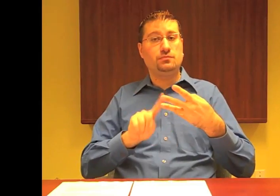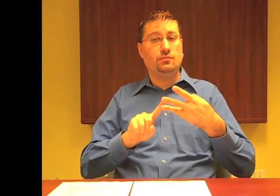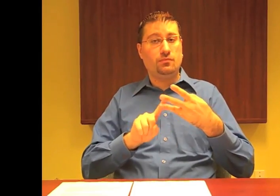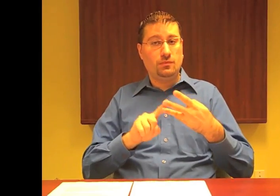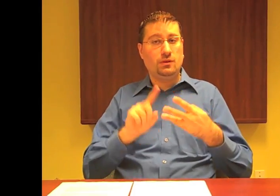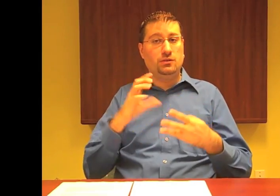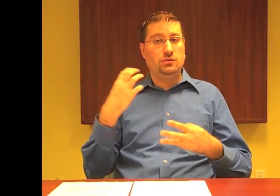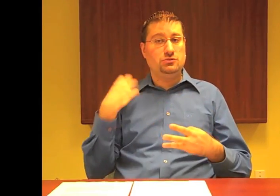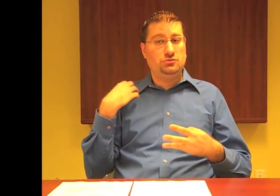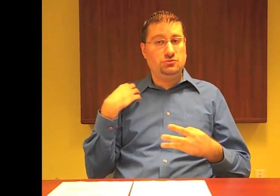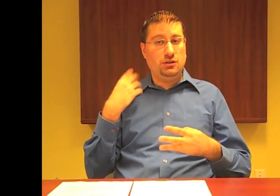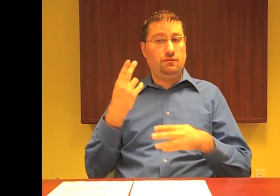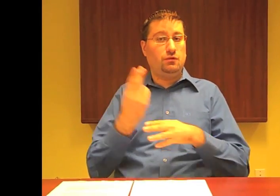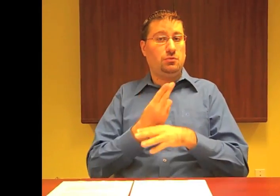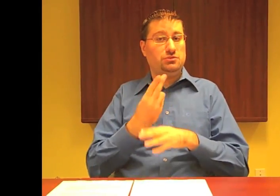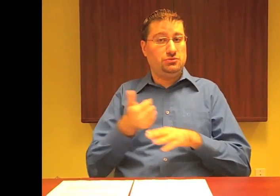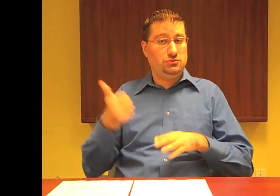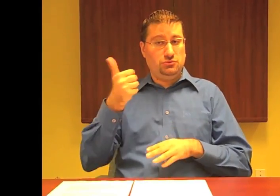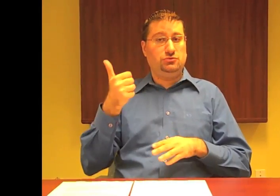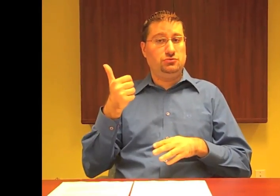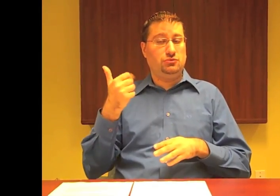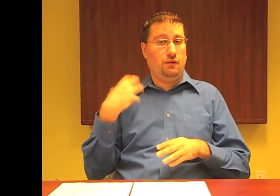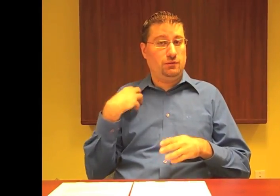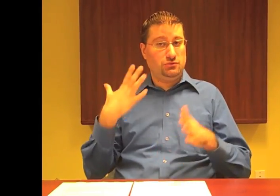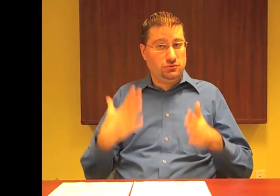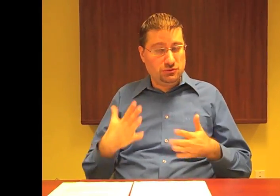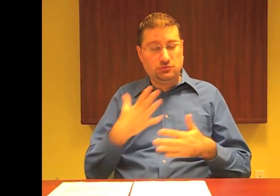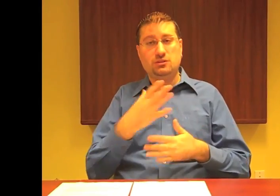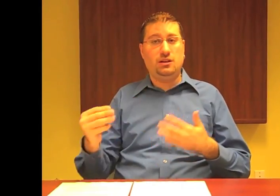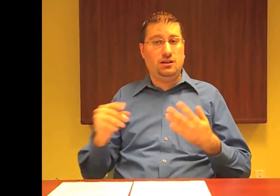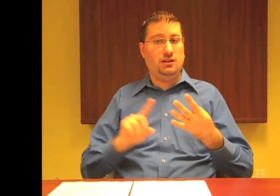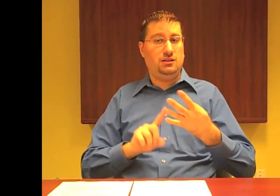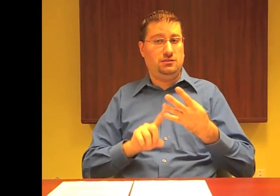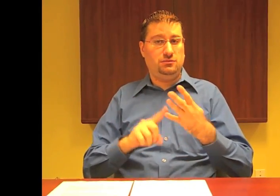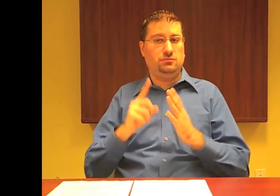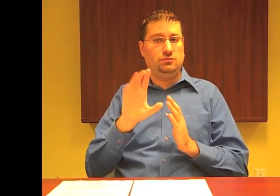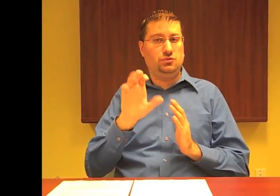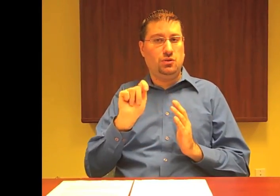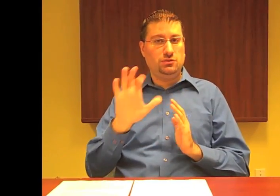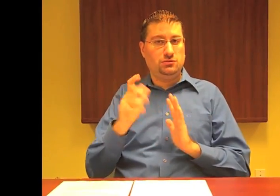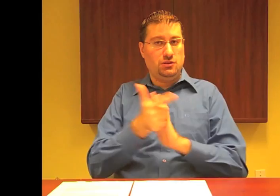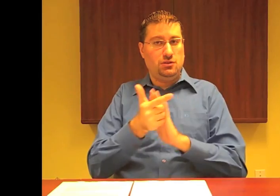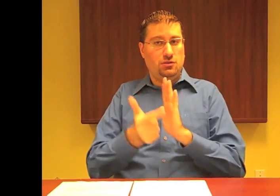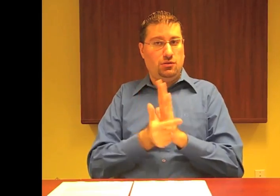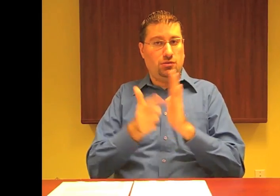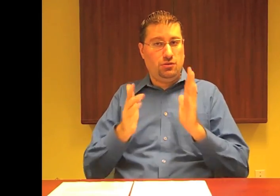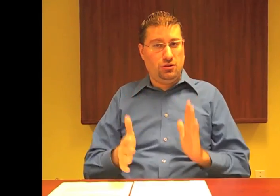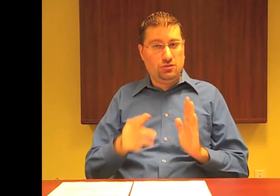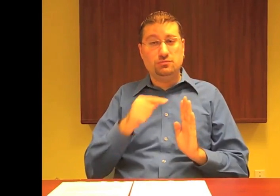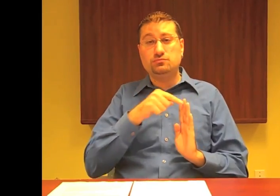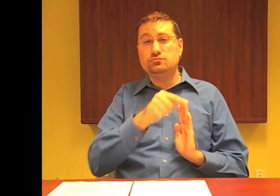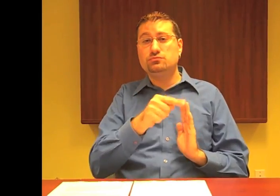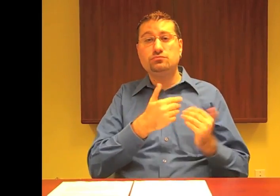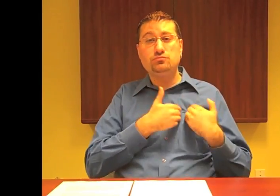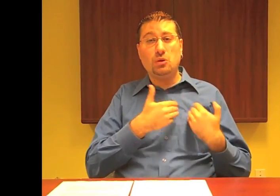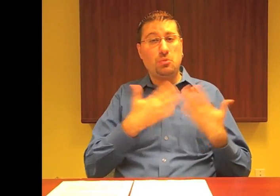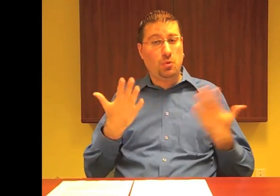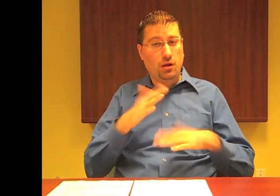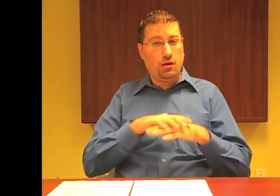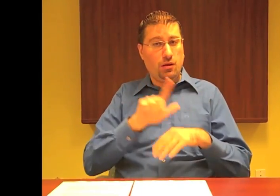Consumer Officer, and the CRTC Legal Council. These